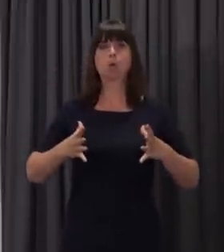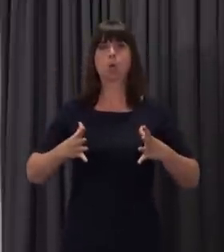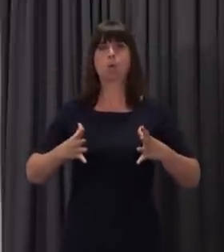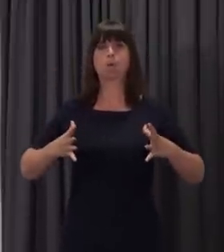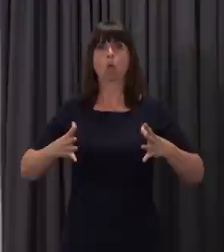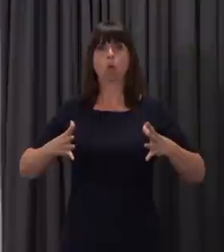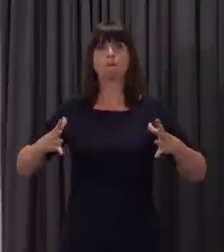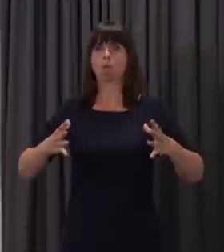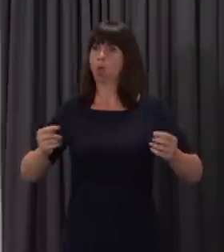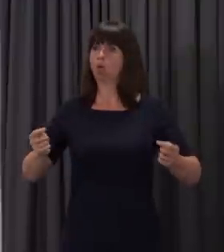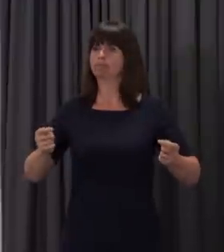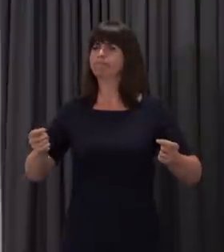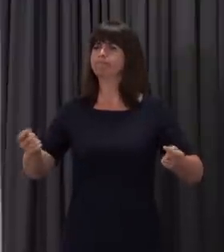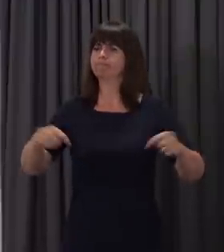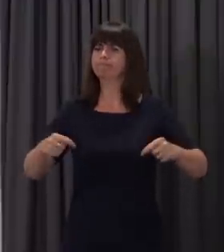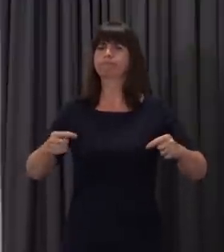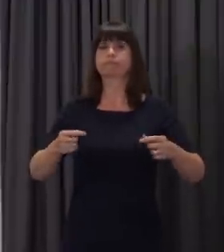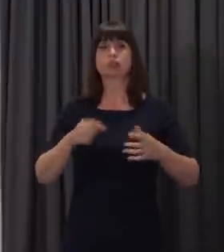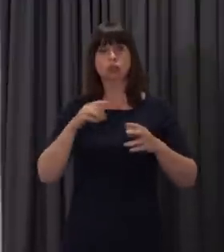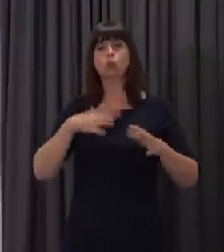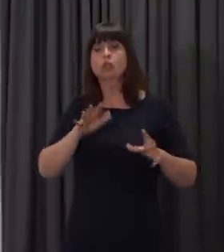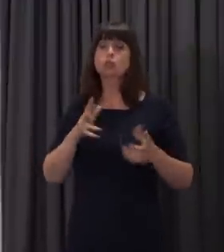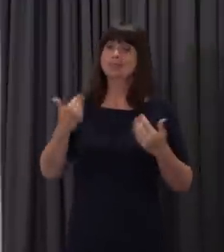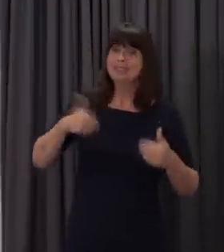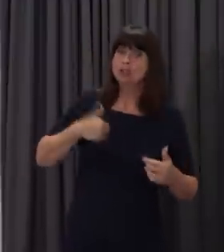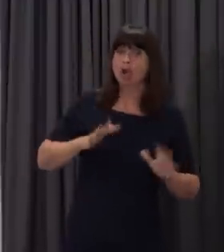crucial check-ins and catch-up sessions with their teachers.